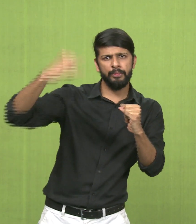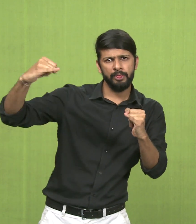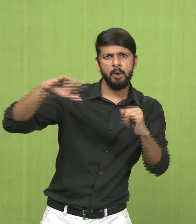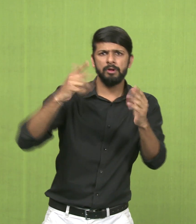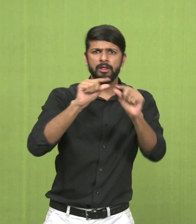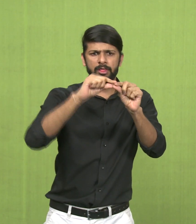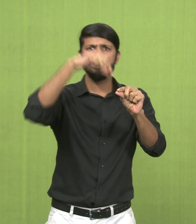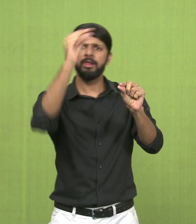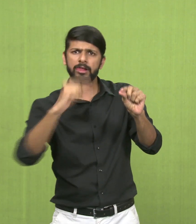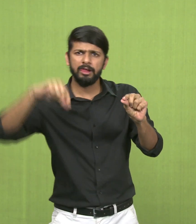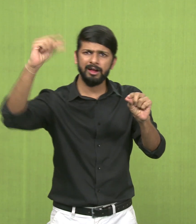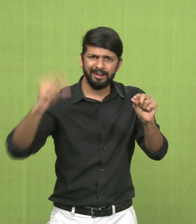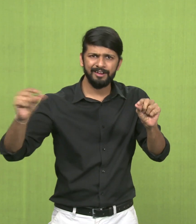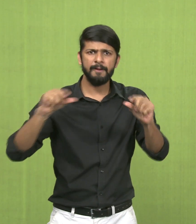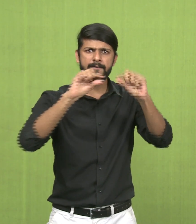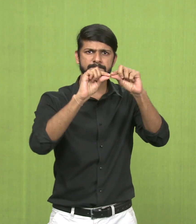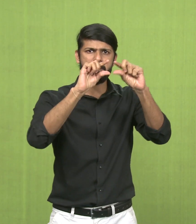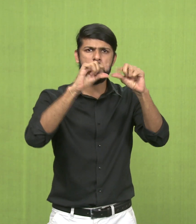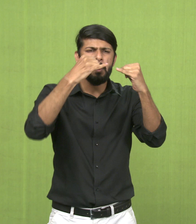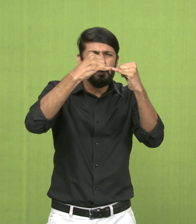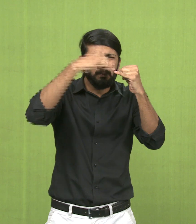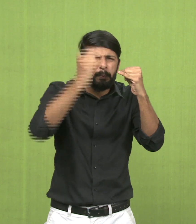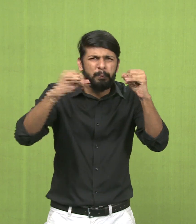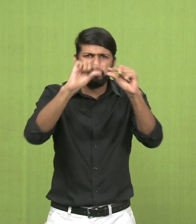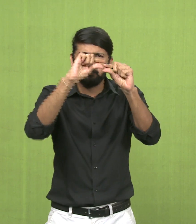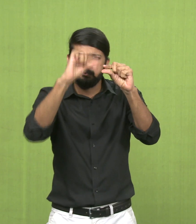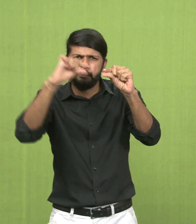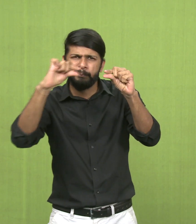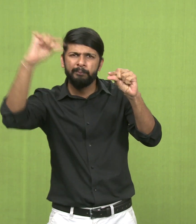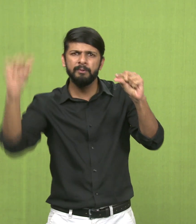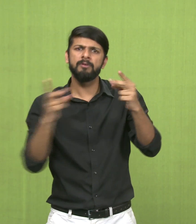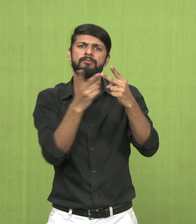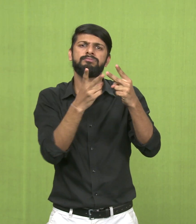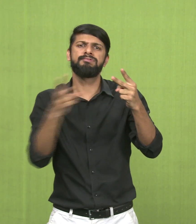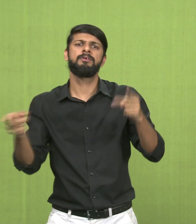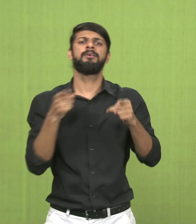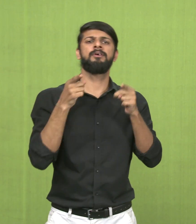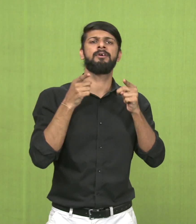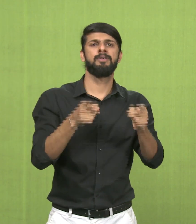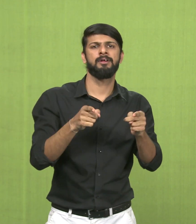can be curved, or it can be straight, it could be thick, or it could be thin.